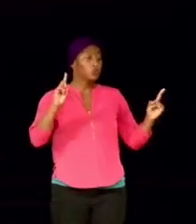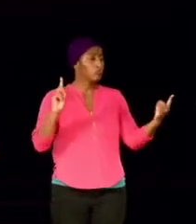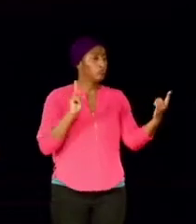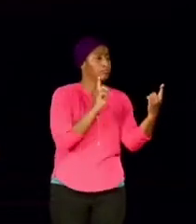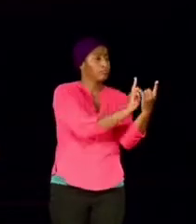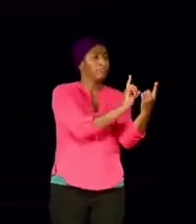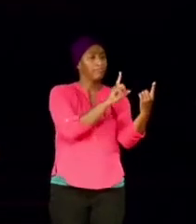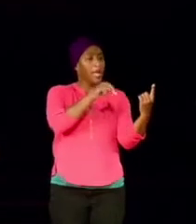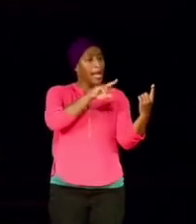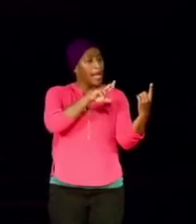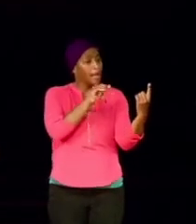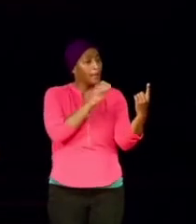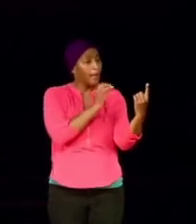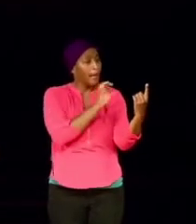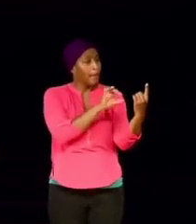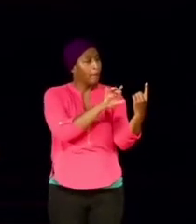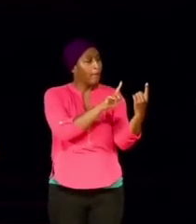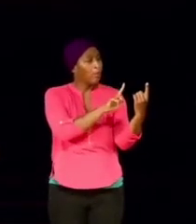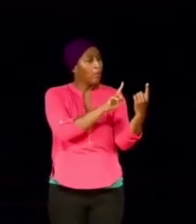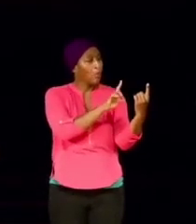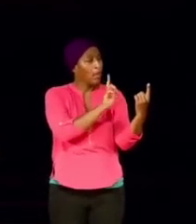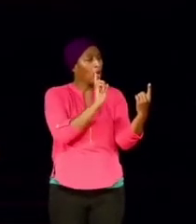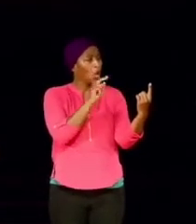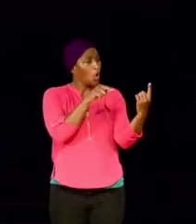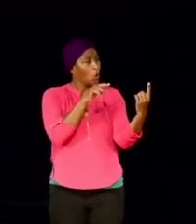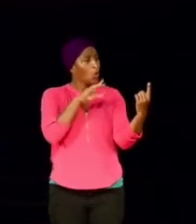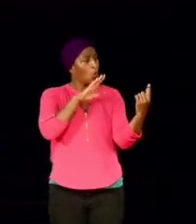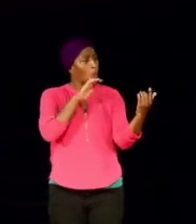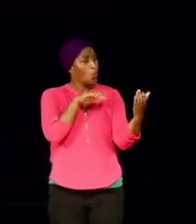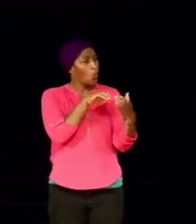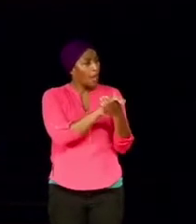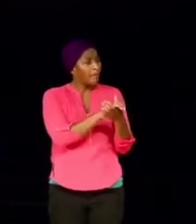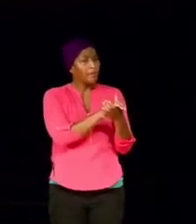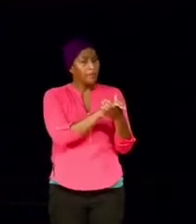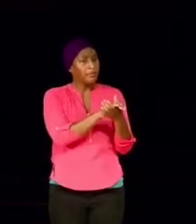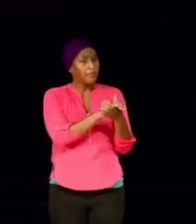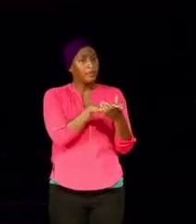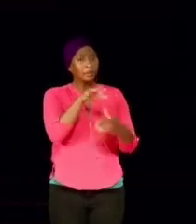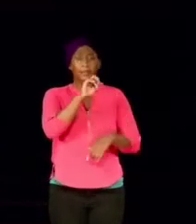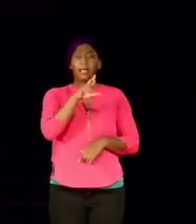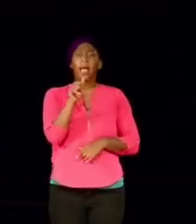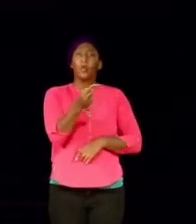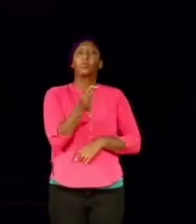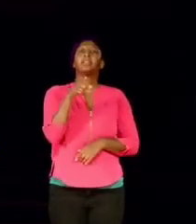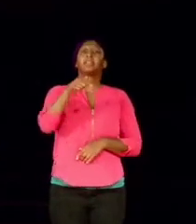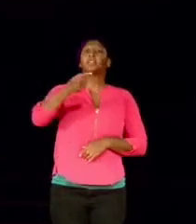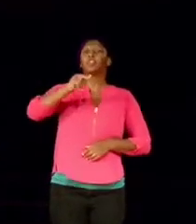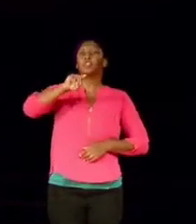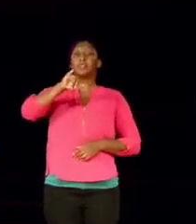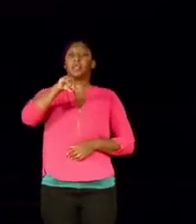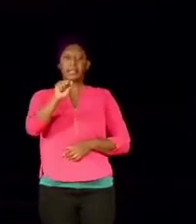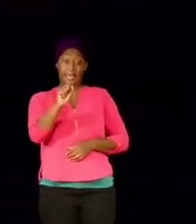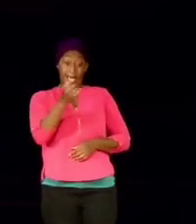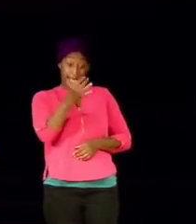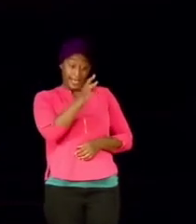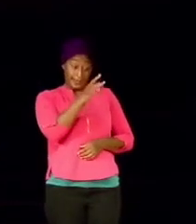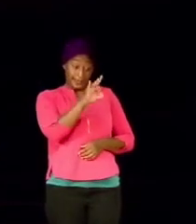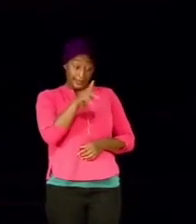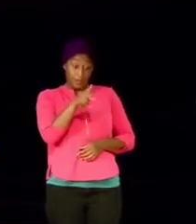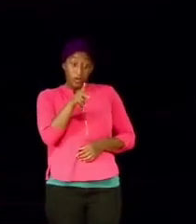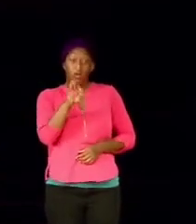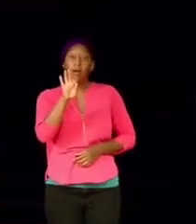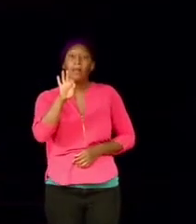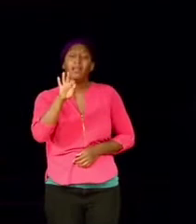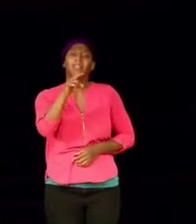is Sarah, your wife? I'm at Genesis 18, verse number 9. She's inside